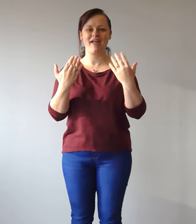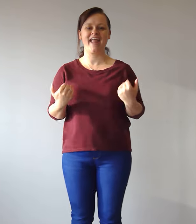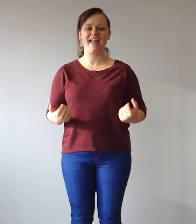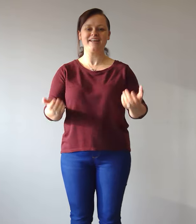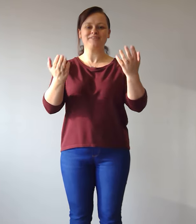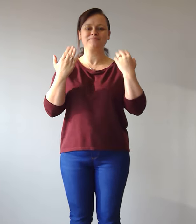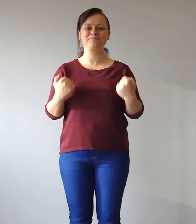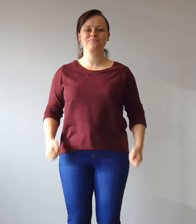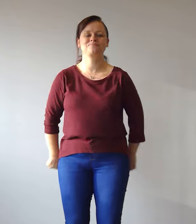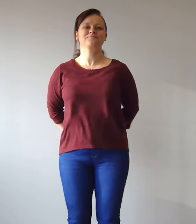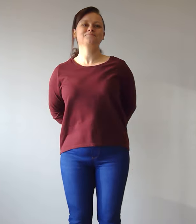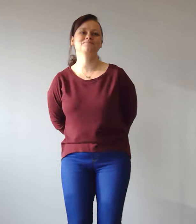me.